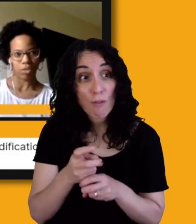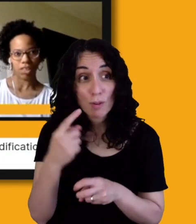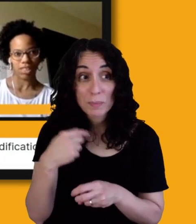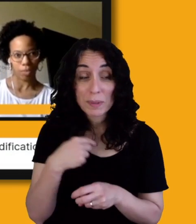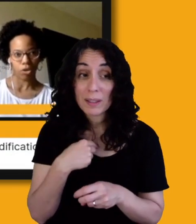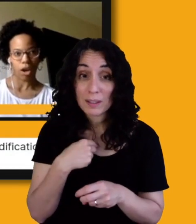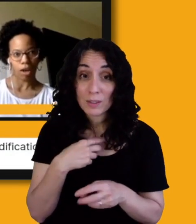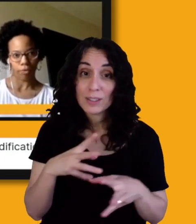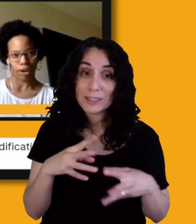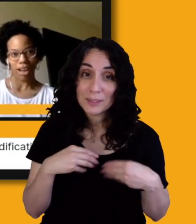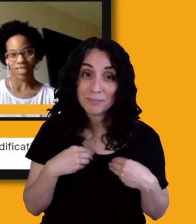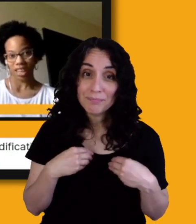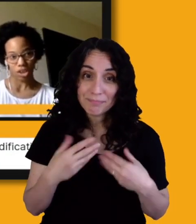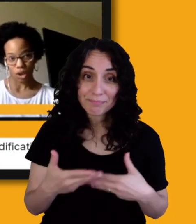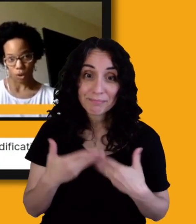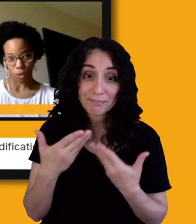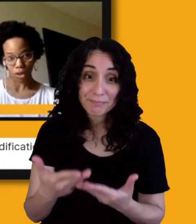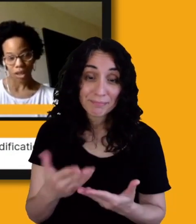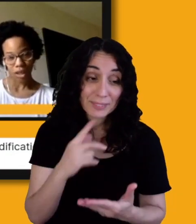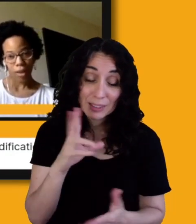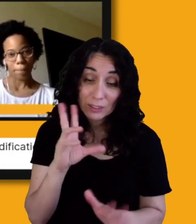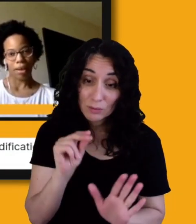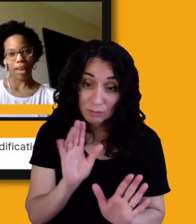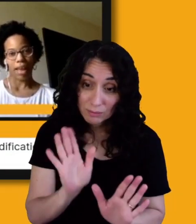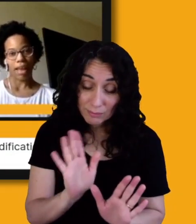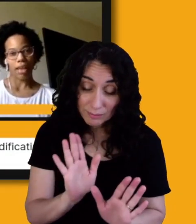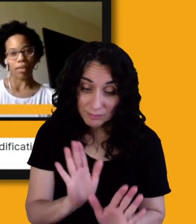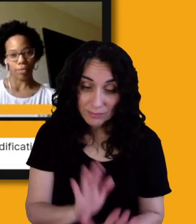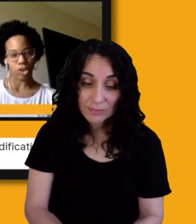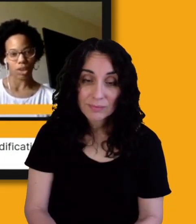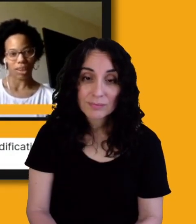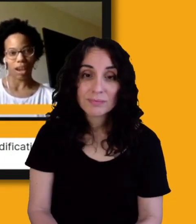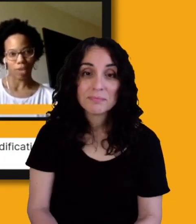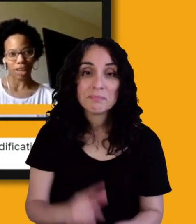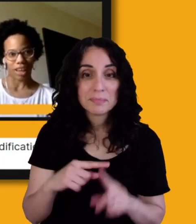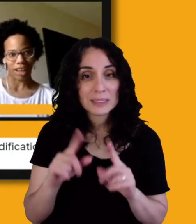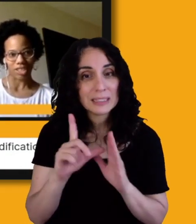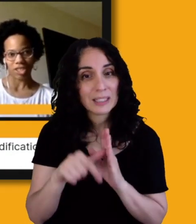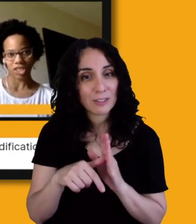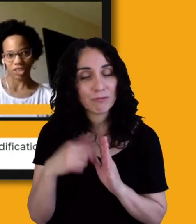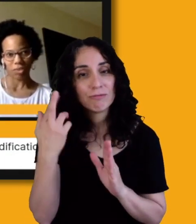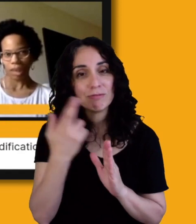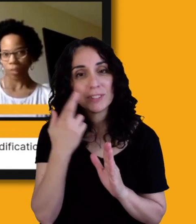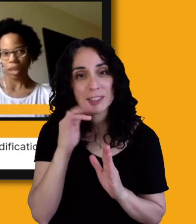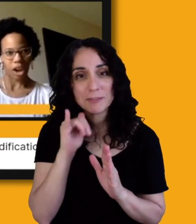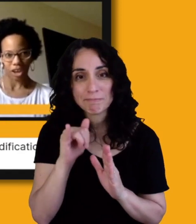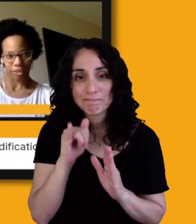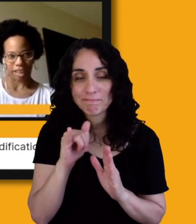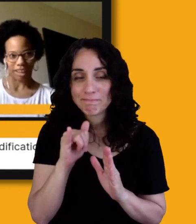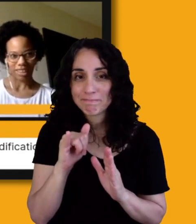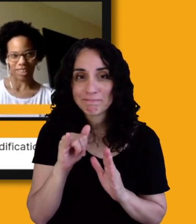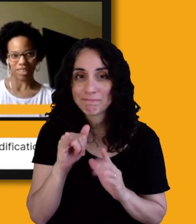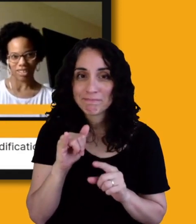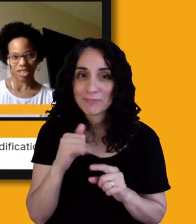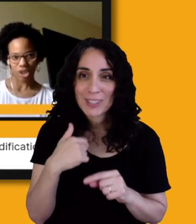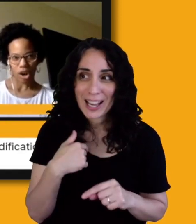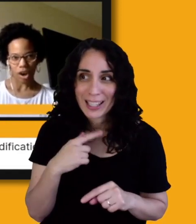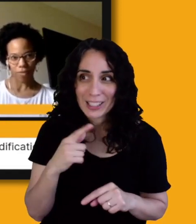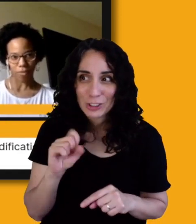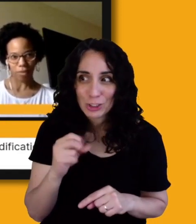accept her offer. I said, no, but eventually I realized you can't be hungry. Like it's hard for me to